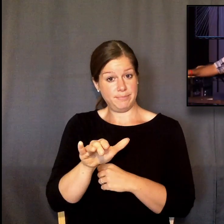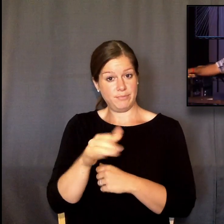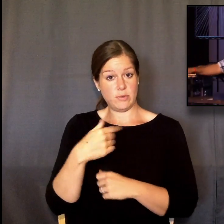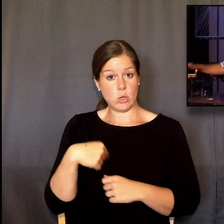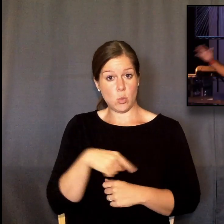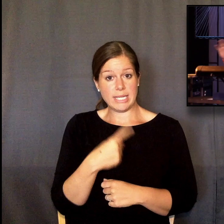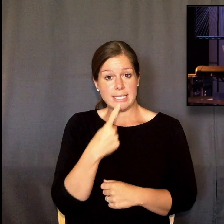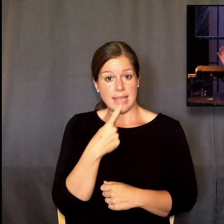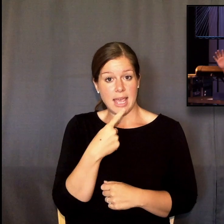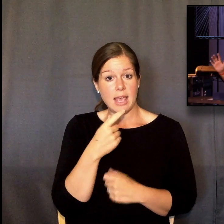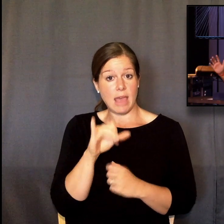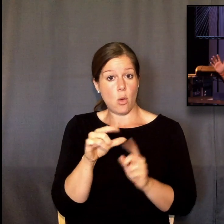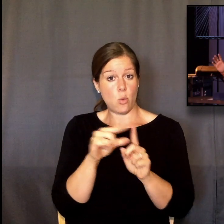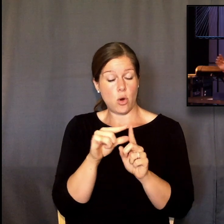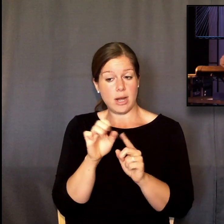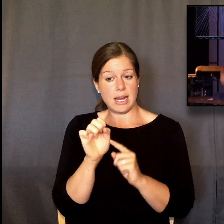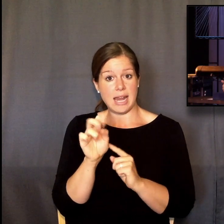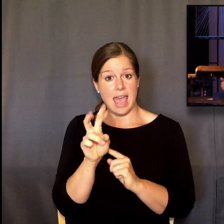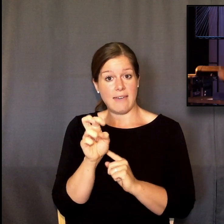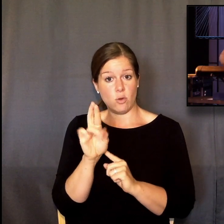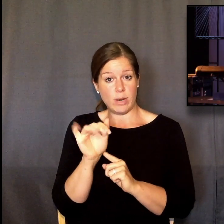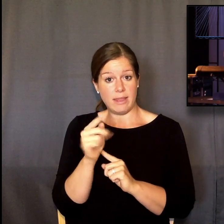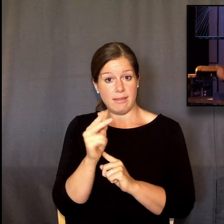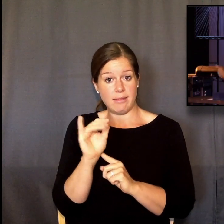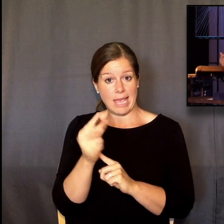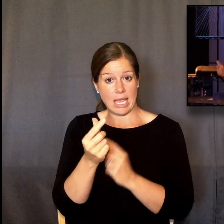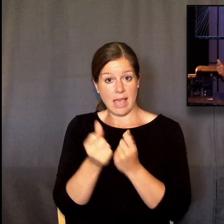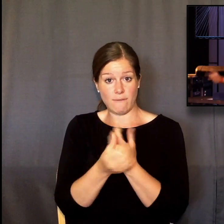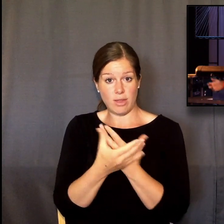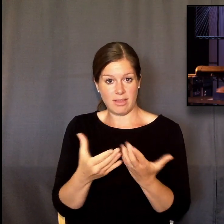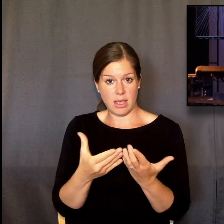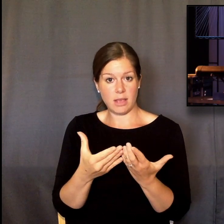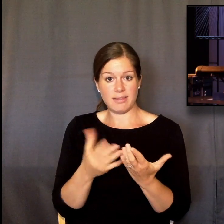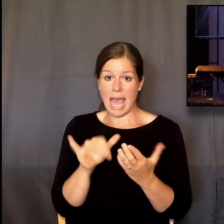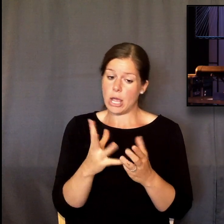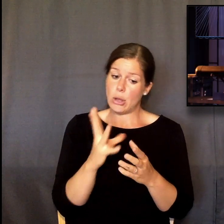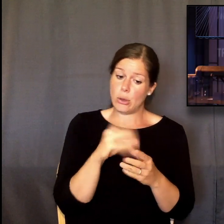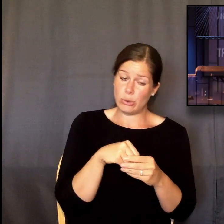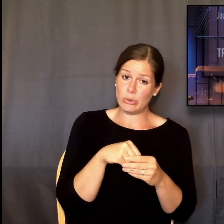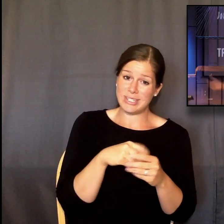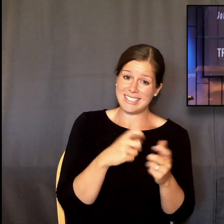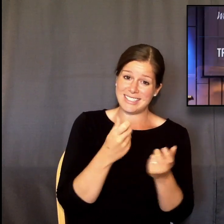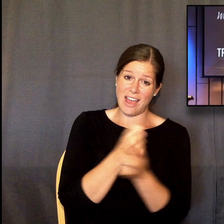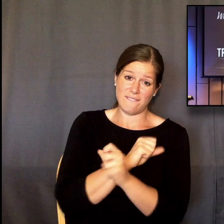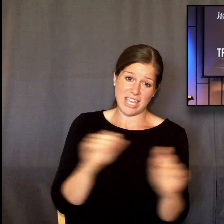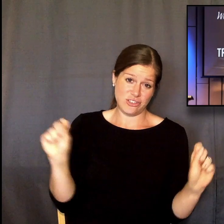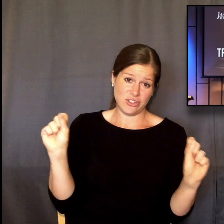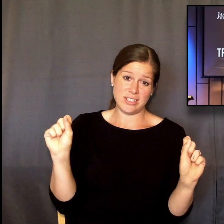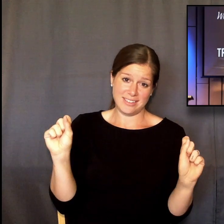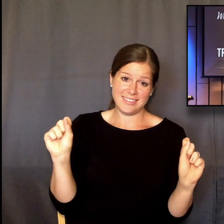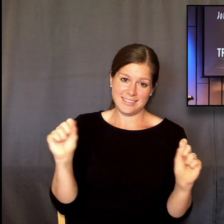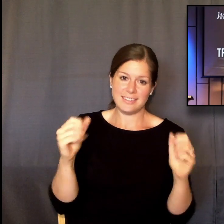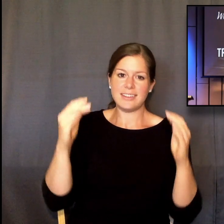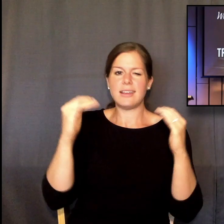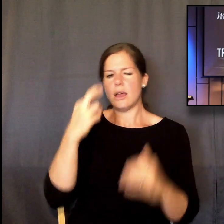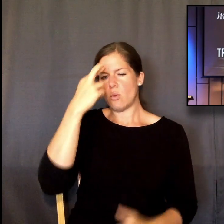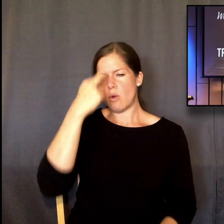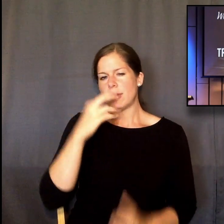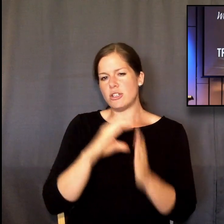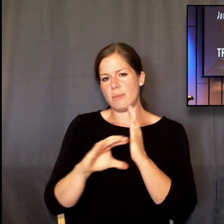that includes salvation from sin, death, and hell. Romans 9 15, quote, I will have mercy,